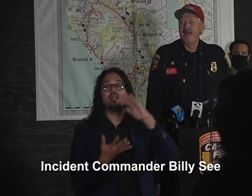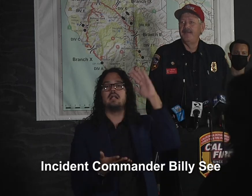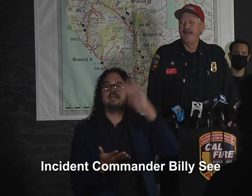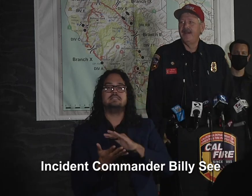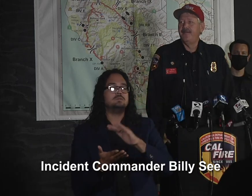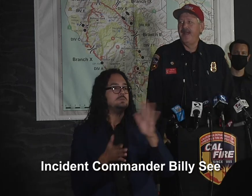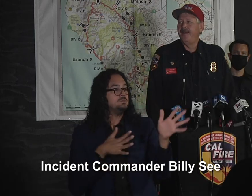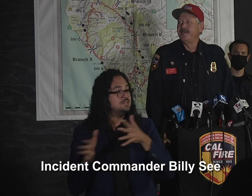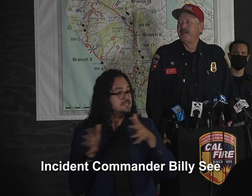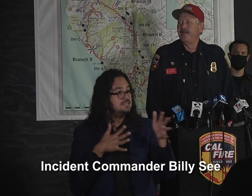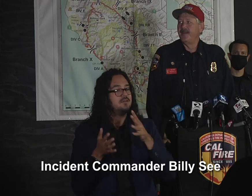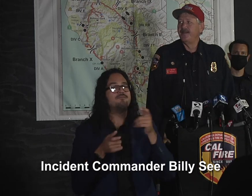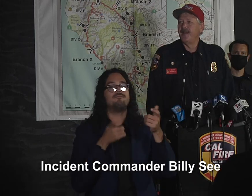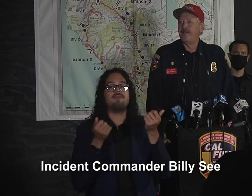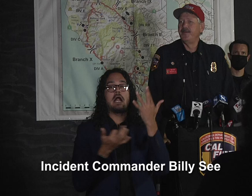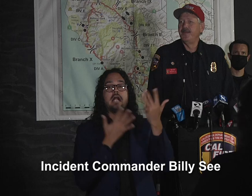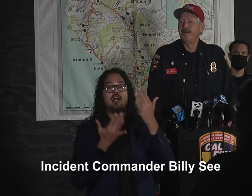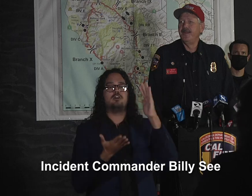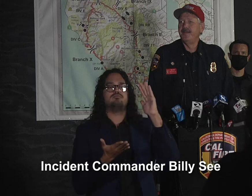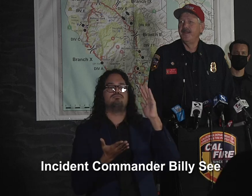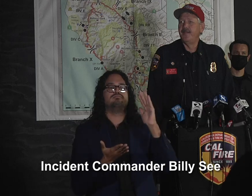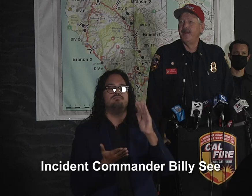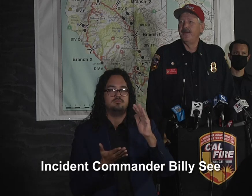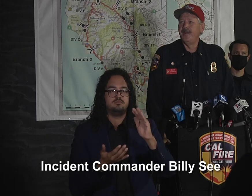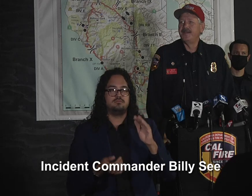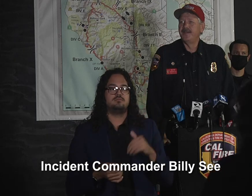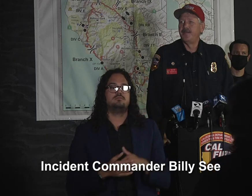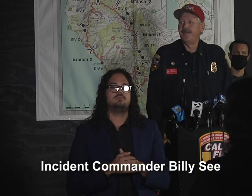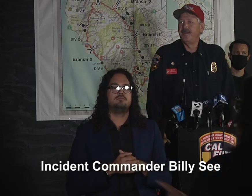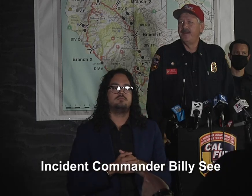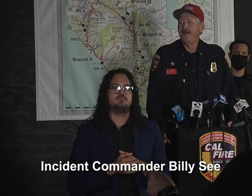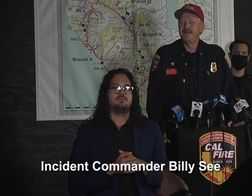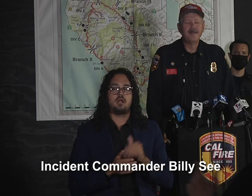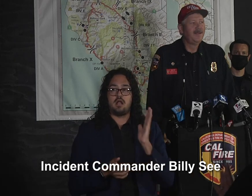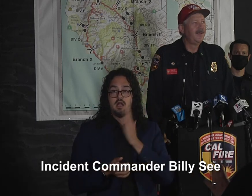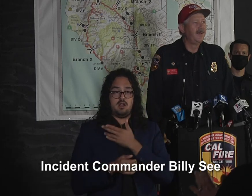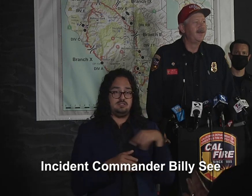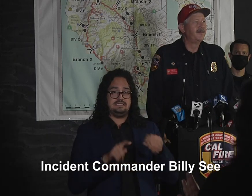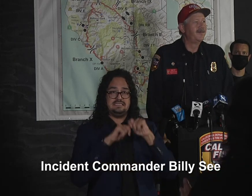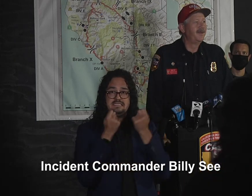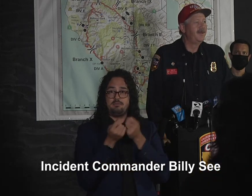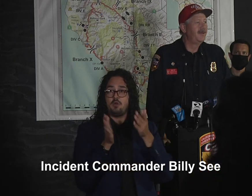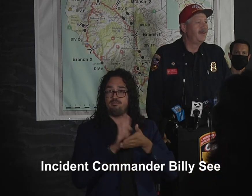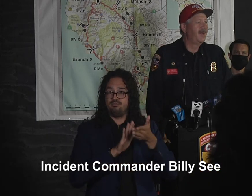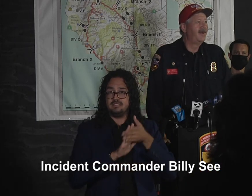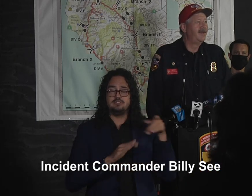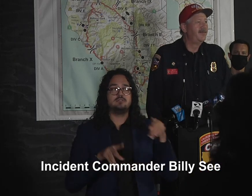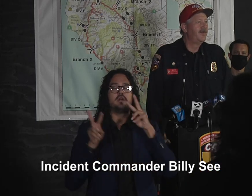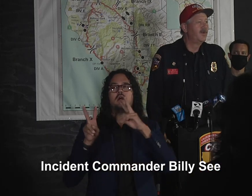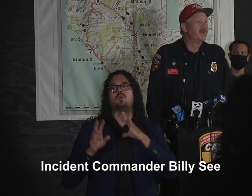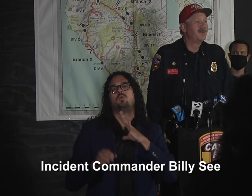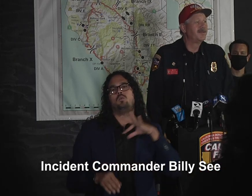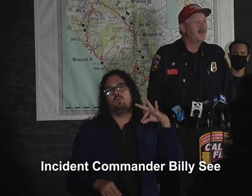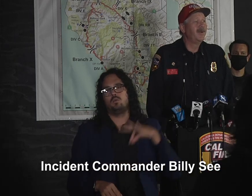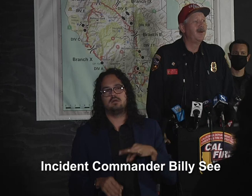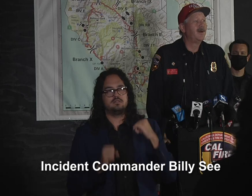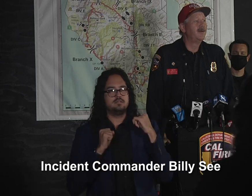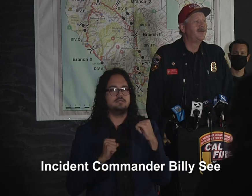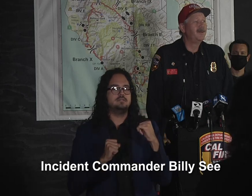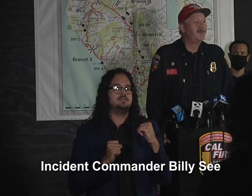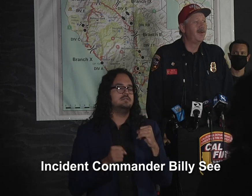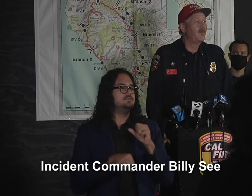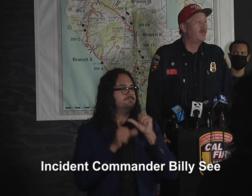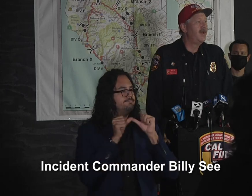have taken advantage of those opportunities that Mother Nature has presented us and have worked extremely